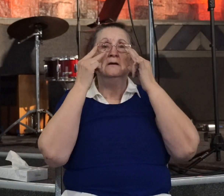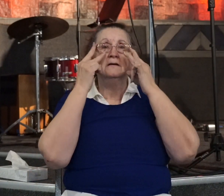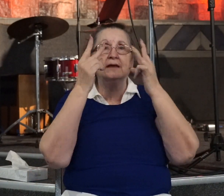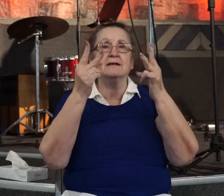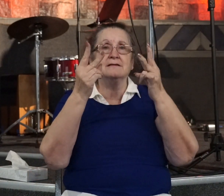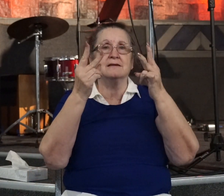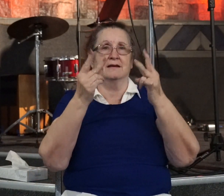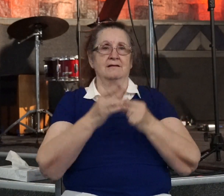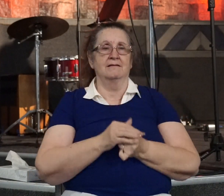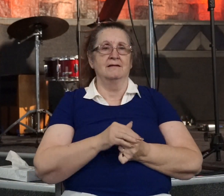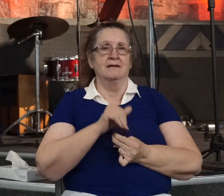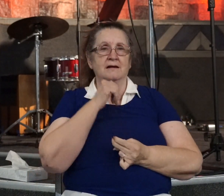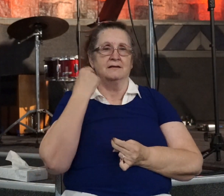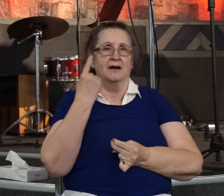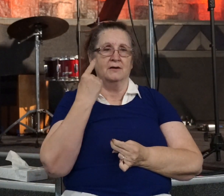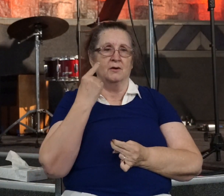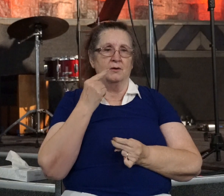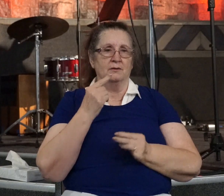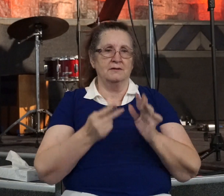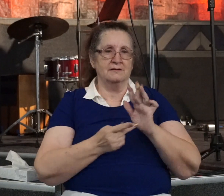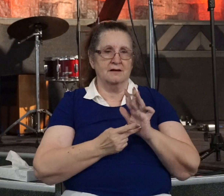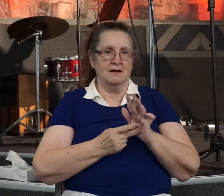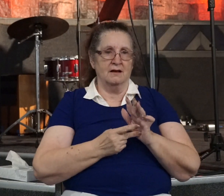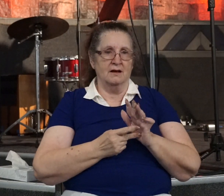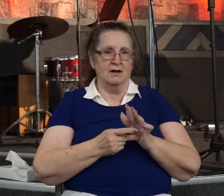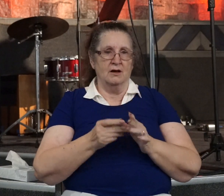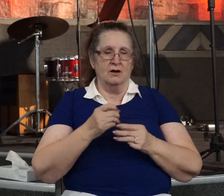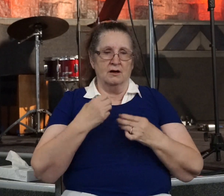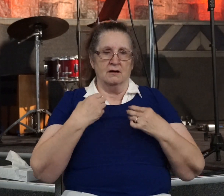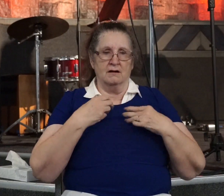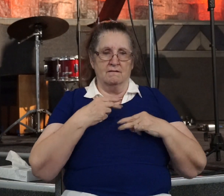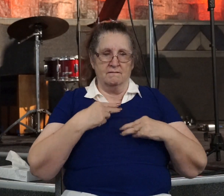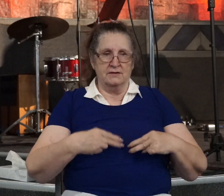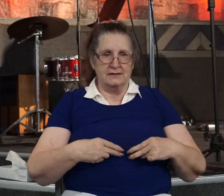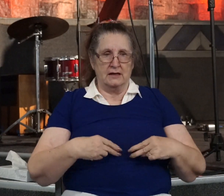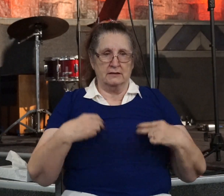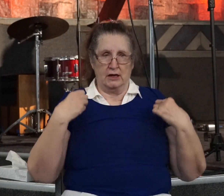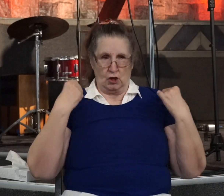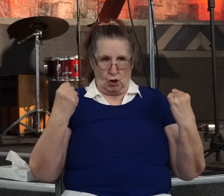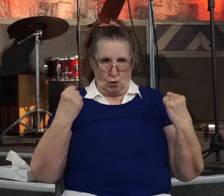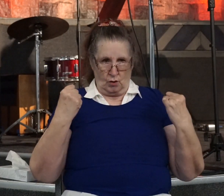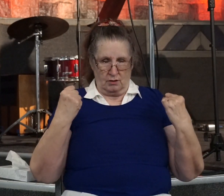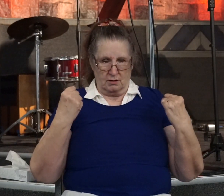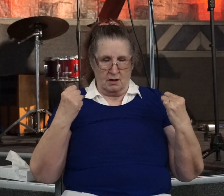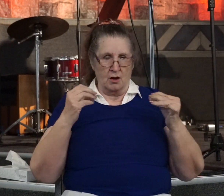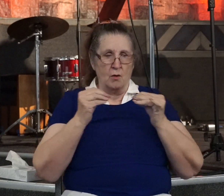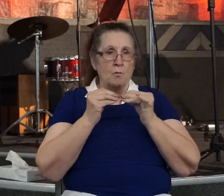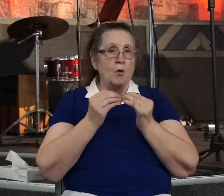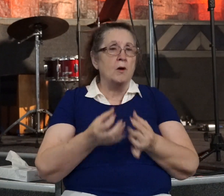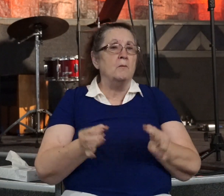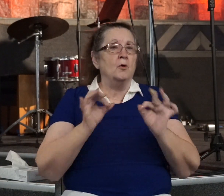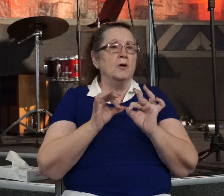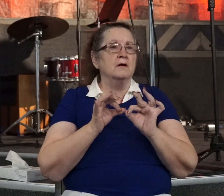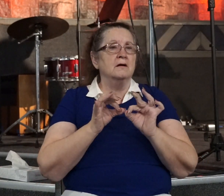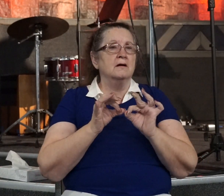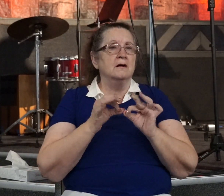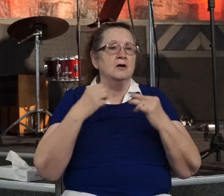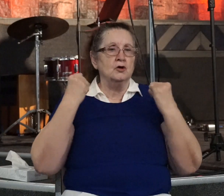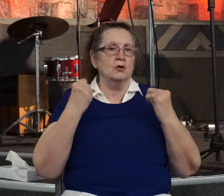Not only was Saul cured of his physical blindness, but more importantly, he was cured of his spiritual